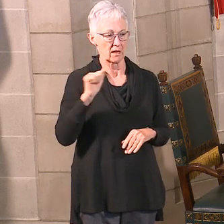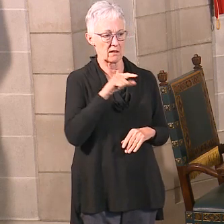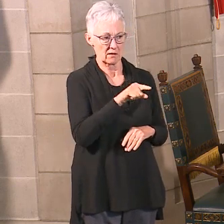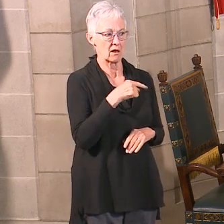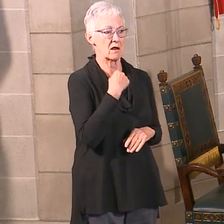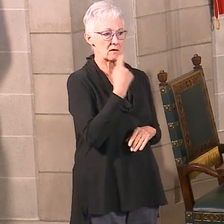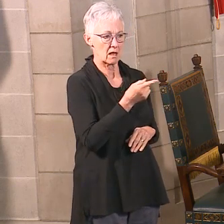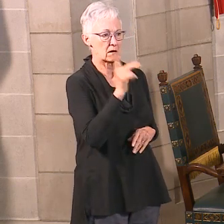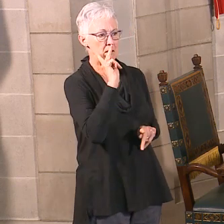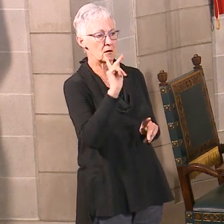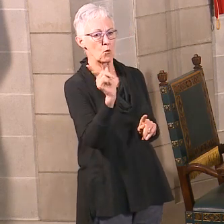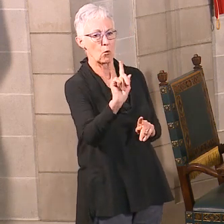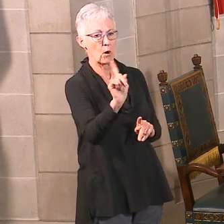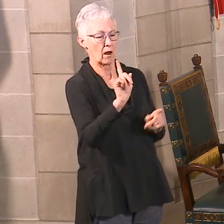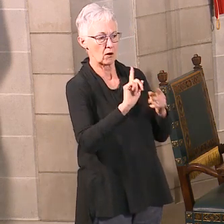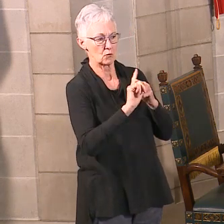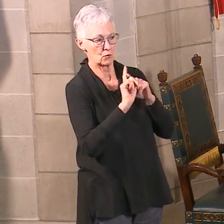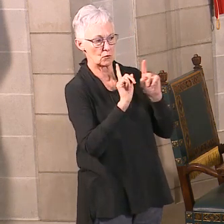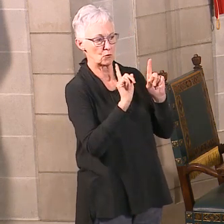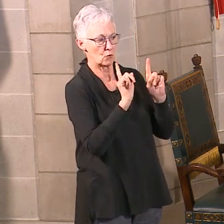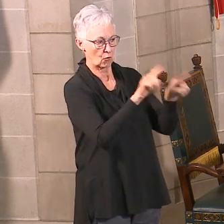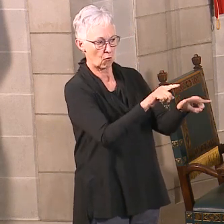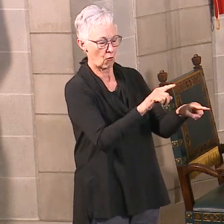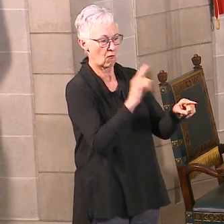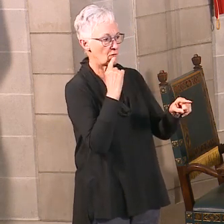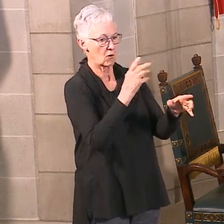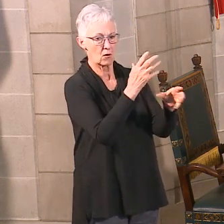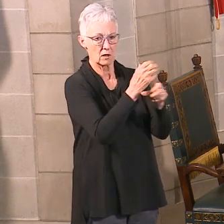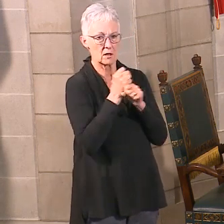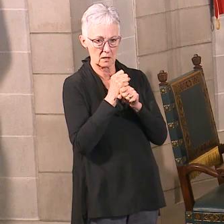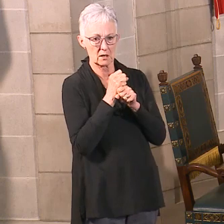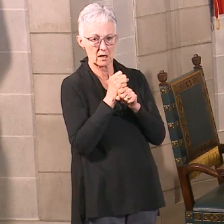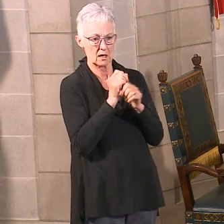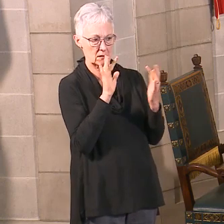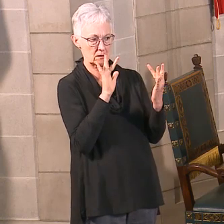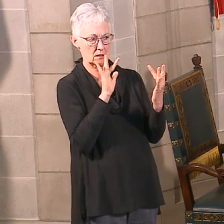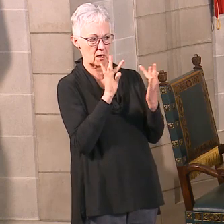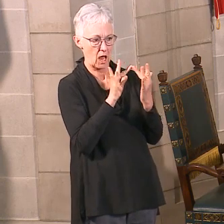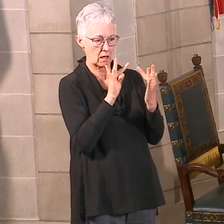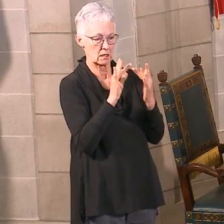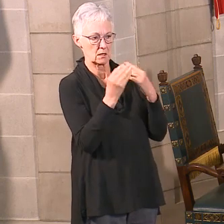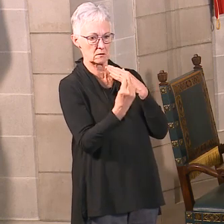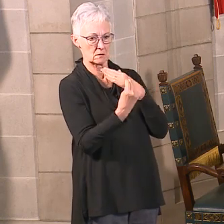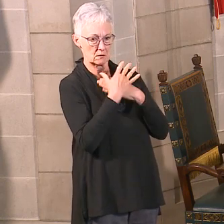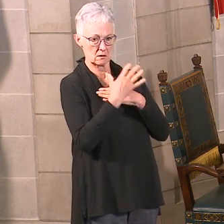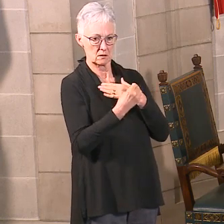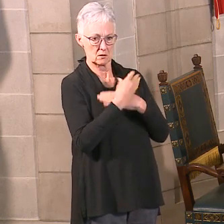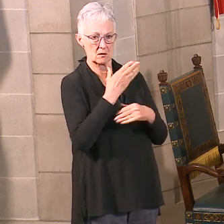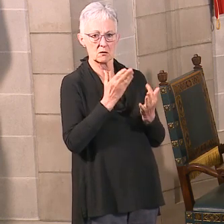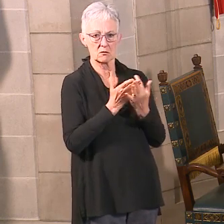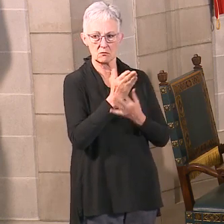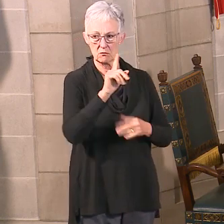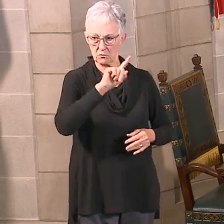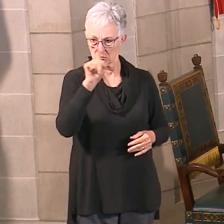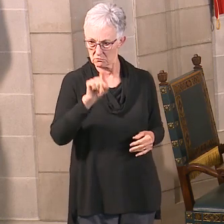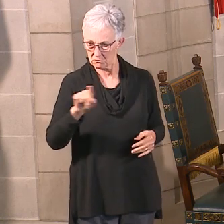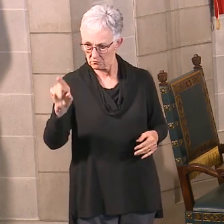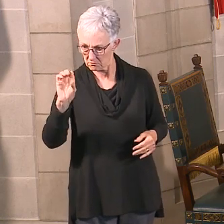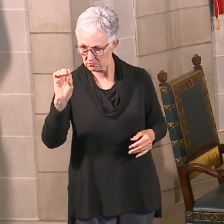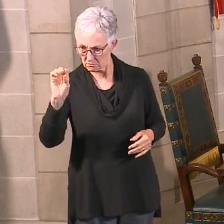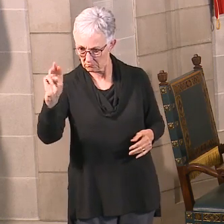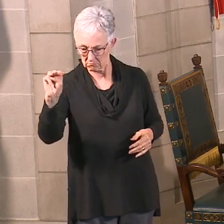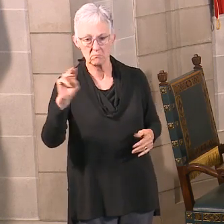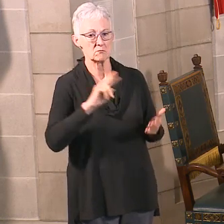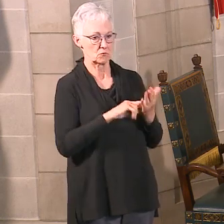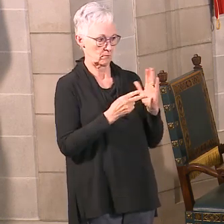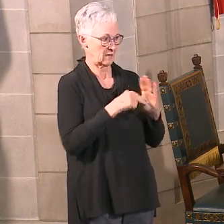week using the Zoom platform. Facilities quickly purchase computers and other technology for their direct